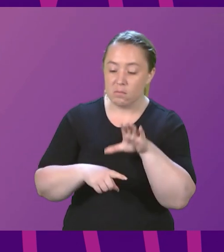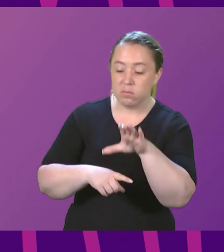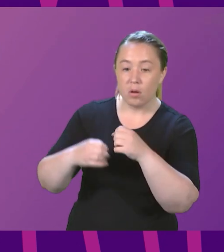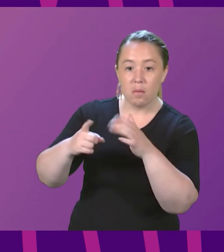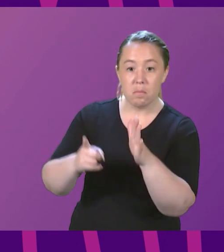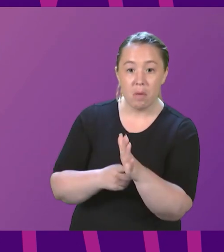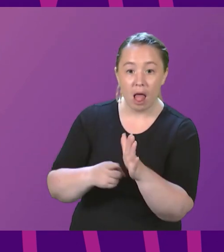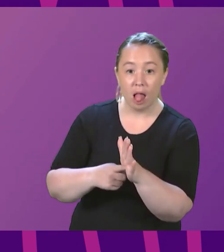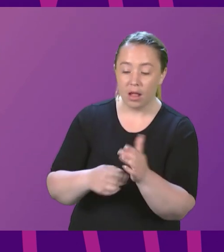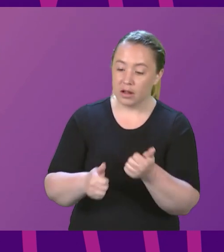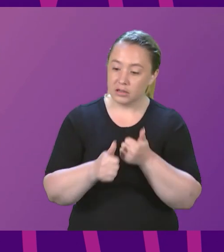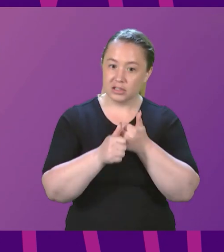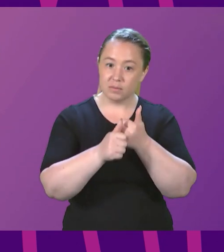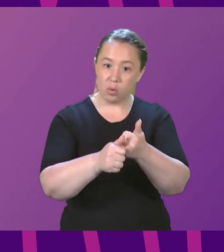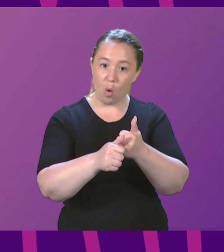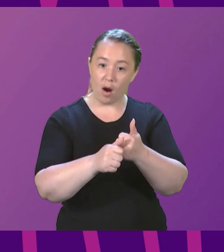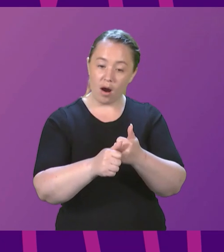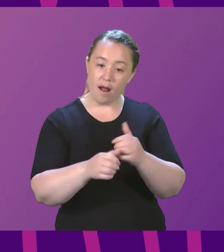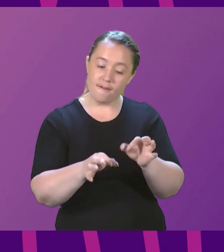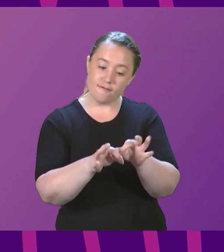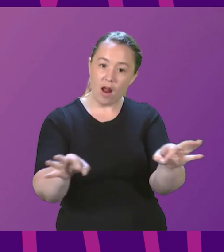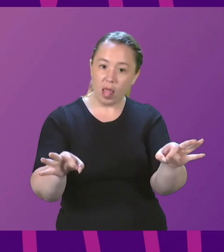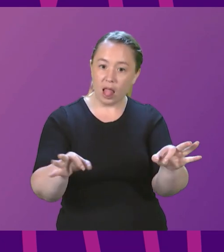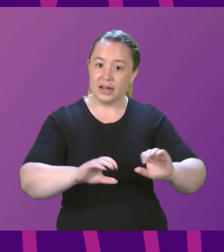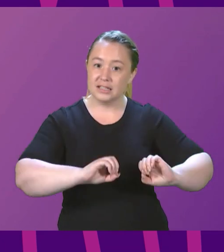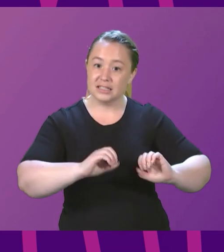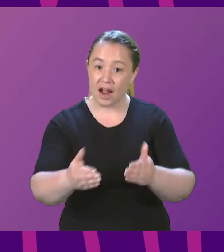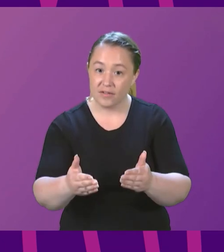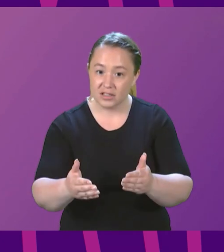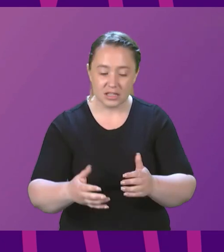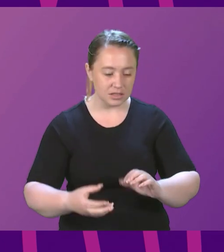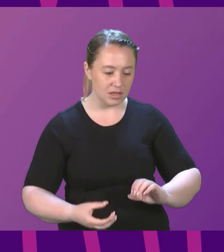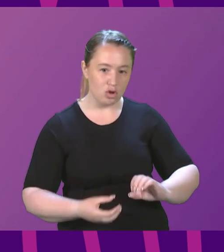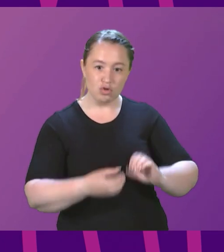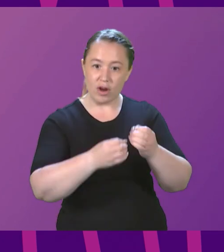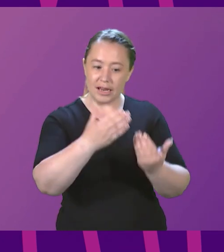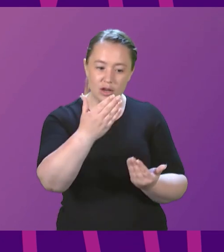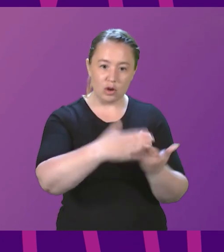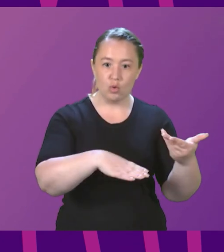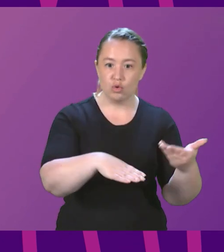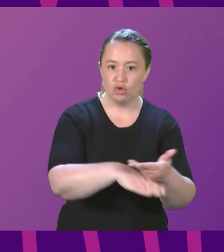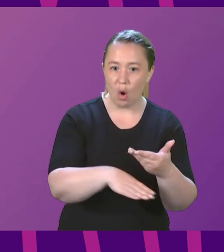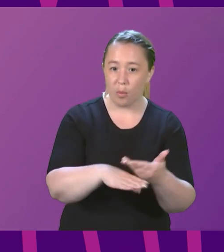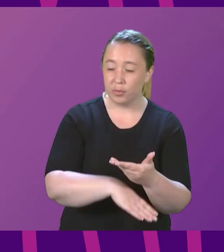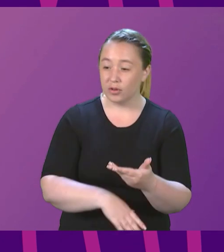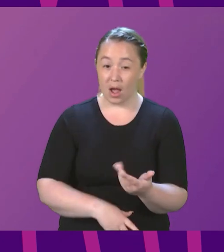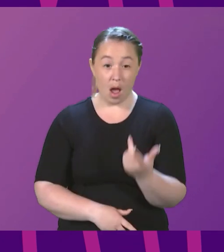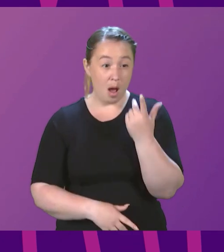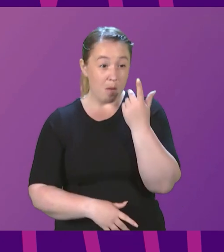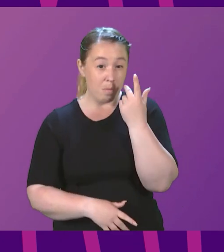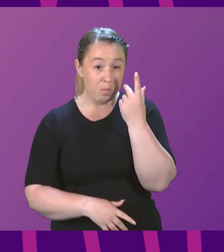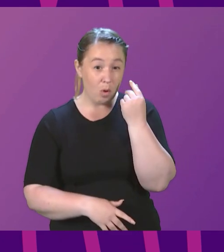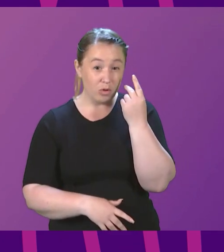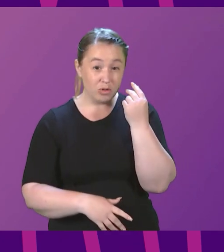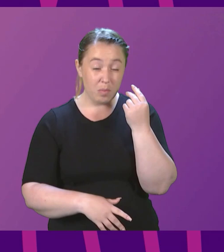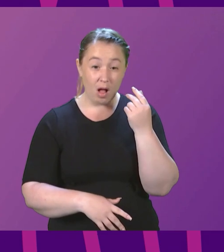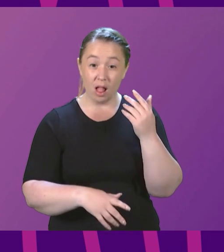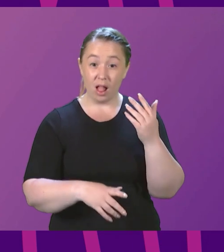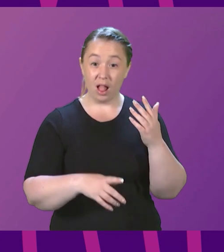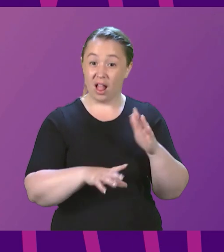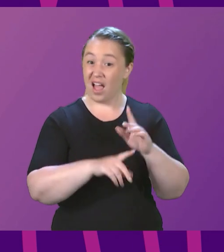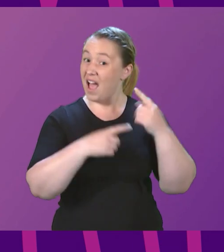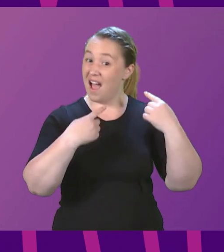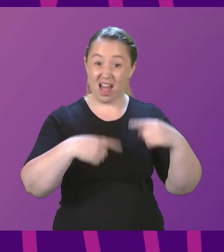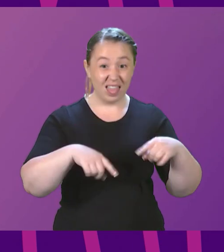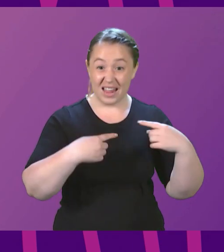services and creating good jobs. A potentially illegal referendum next year is